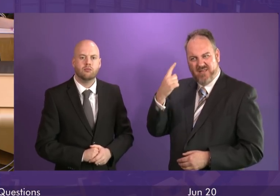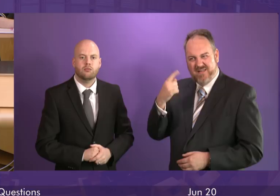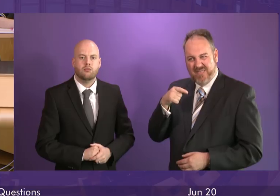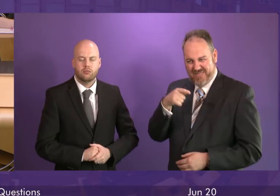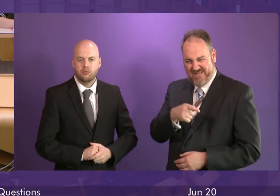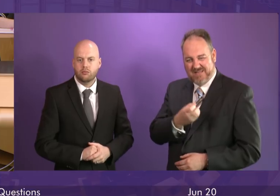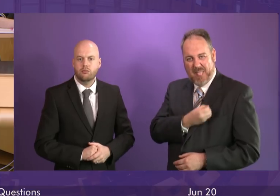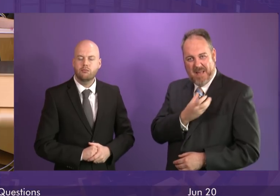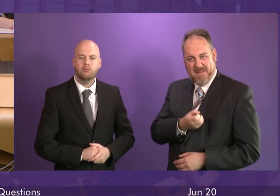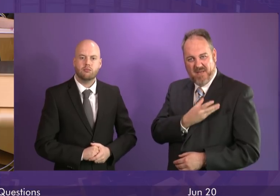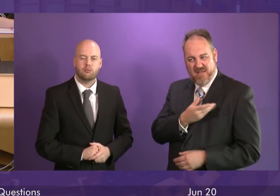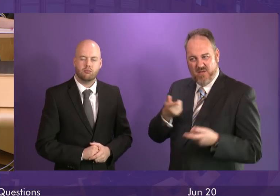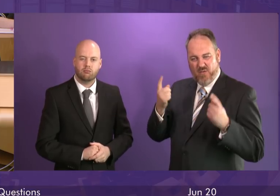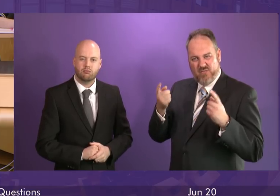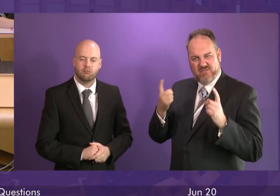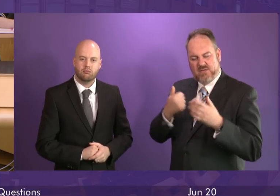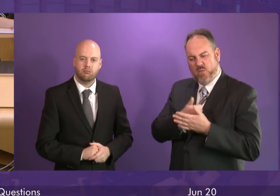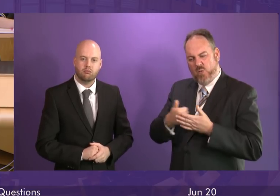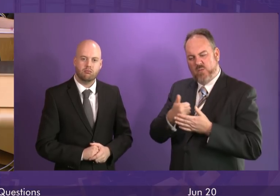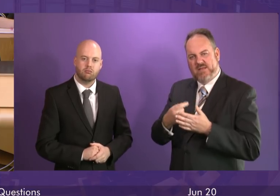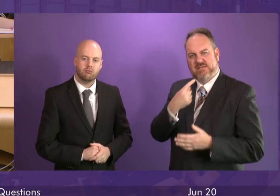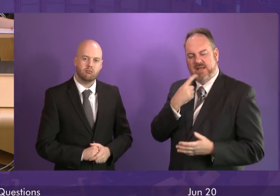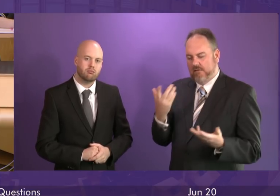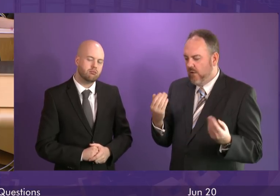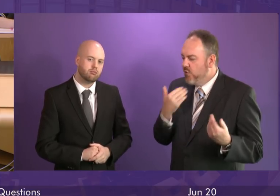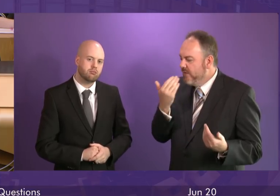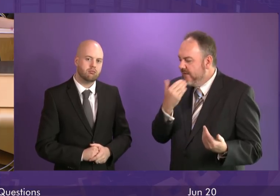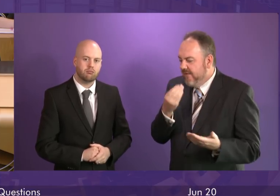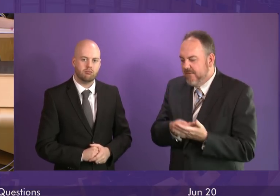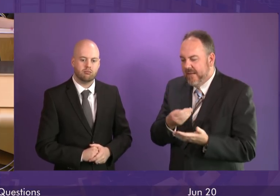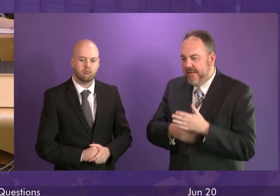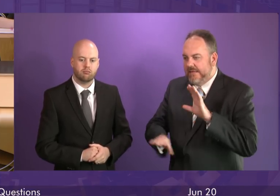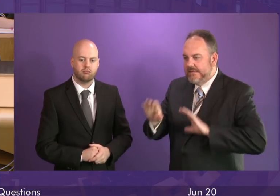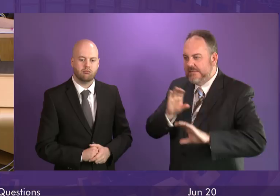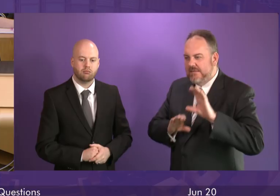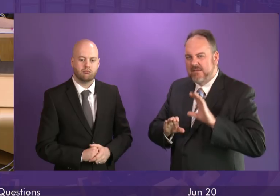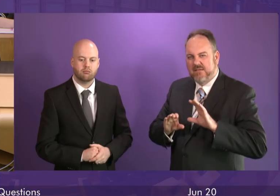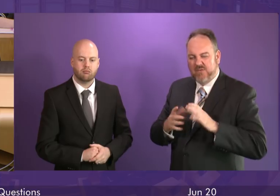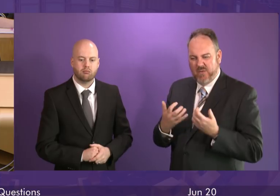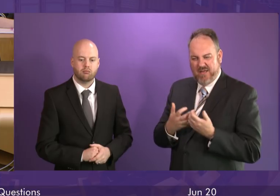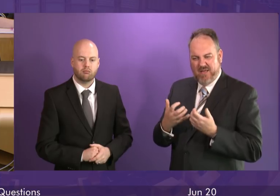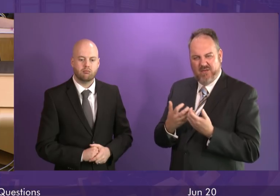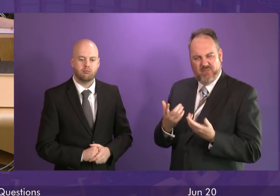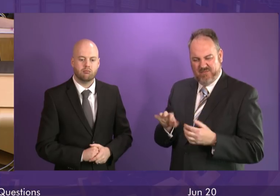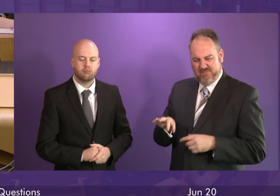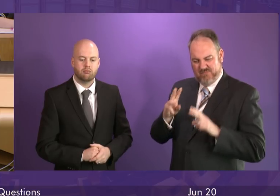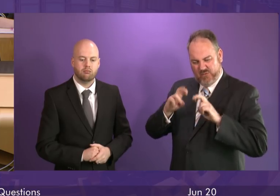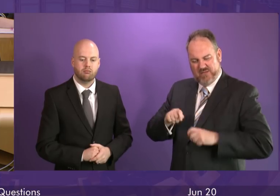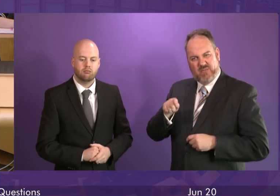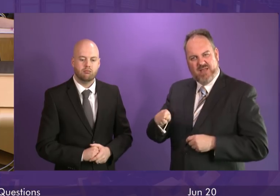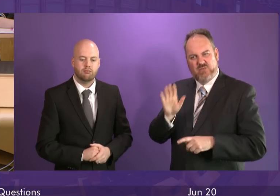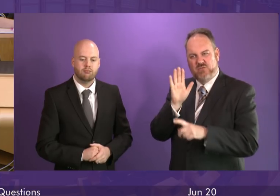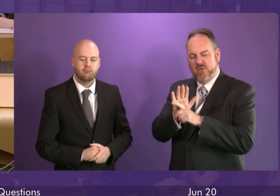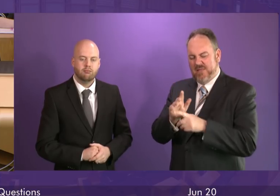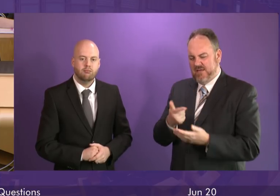Labour authority continually suggests that it does not receive enough funding from her Government, and what can be done, if anything, to stop